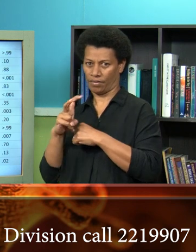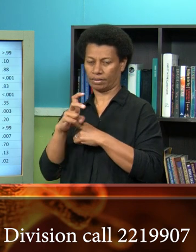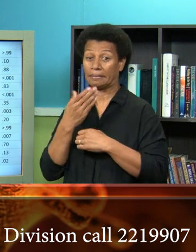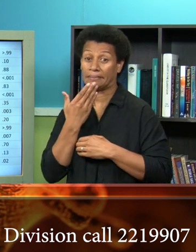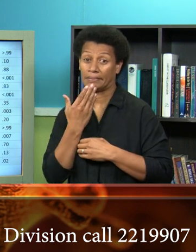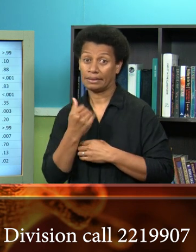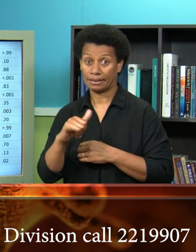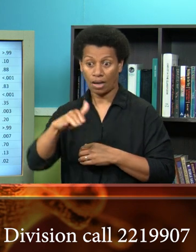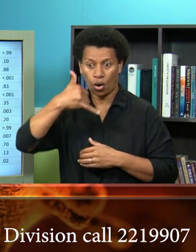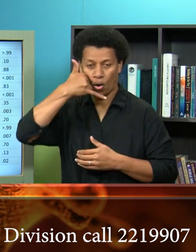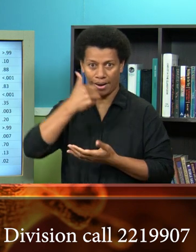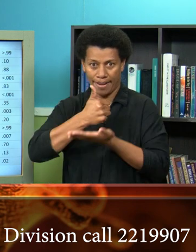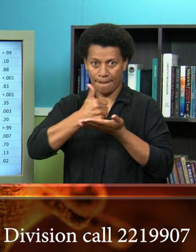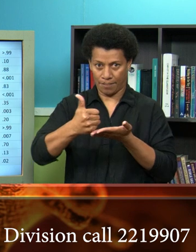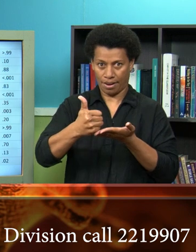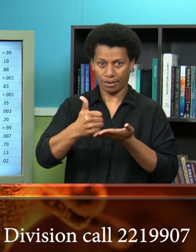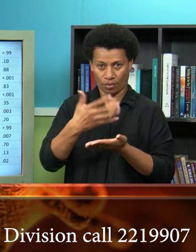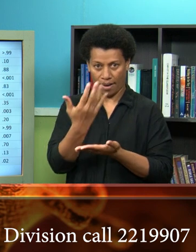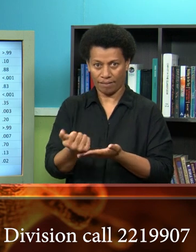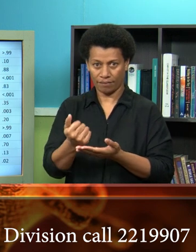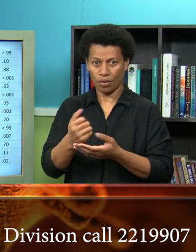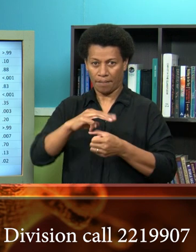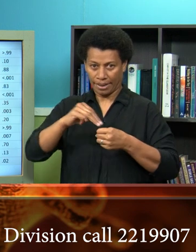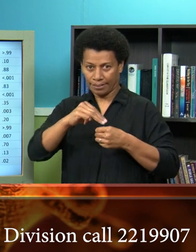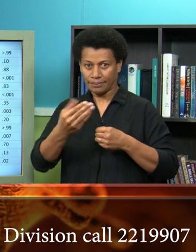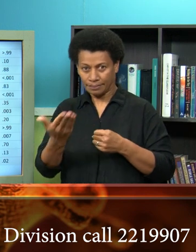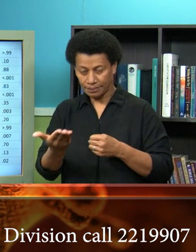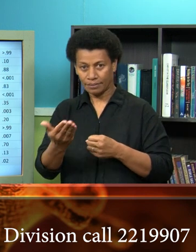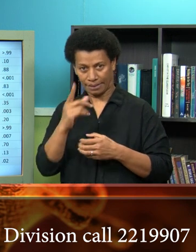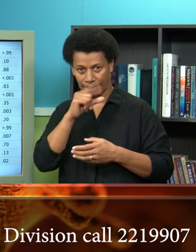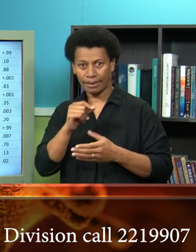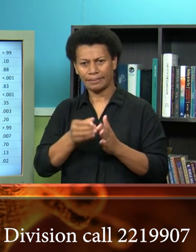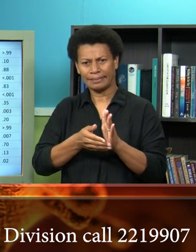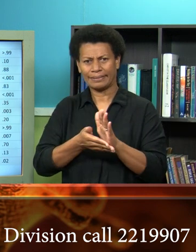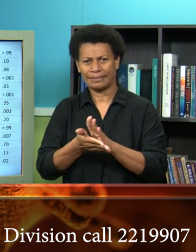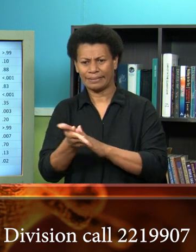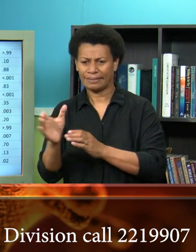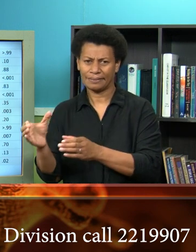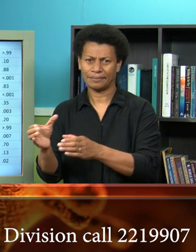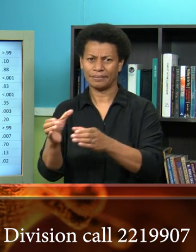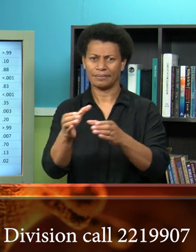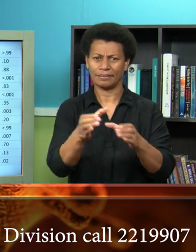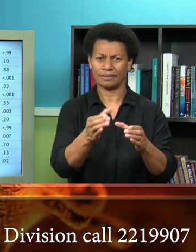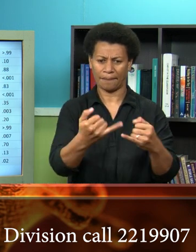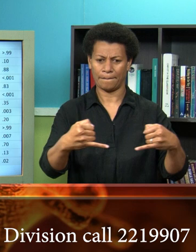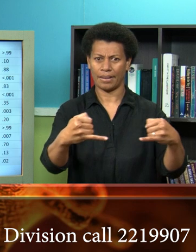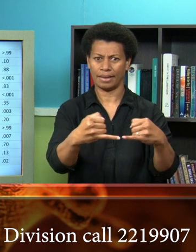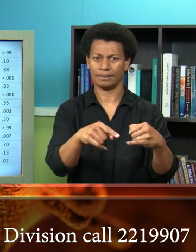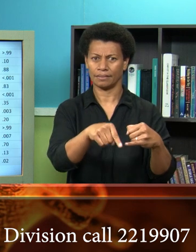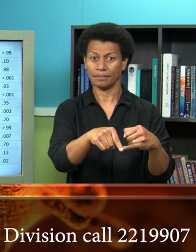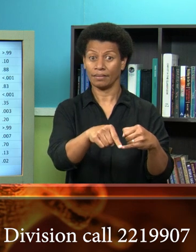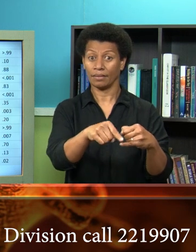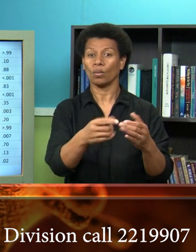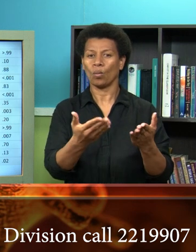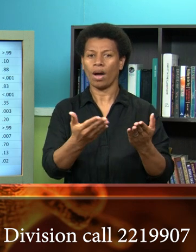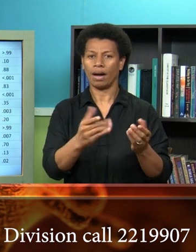number on the screen a team will be sent to your house and they'll be able to take you safely to an isolation unit where you will be